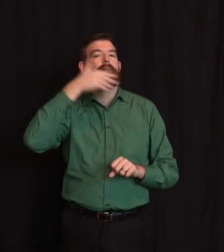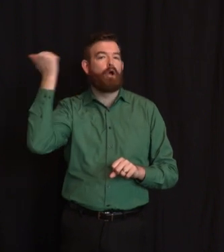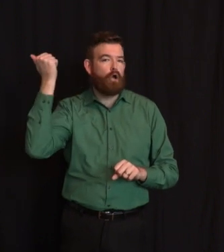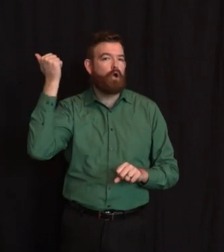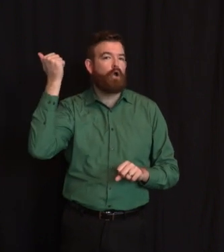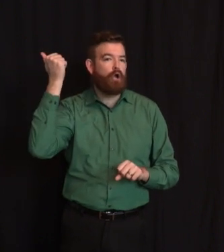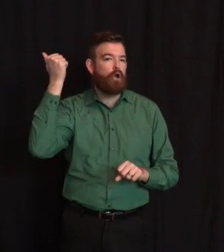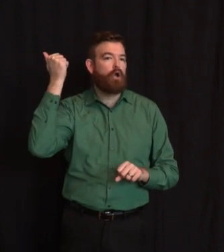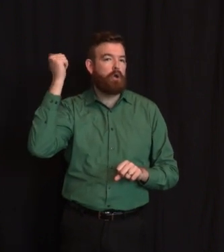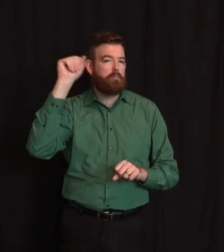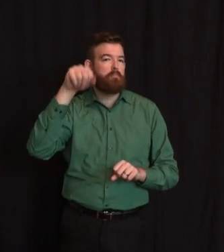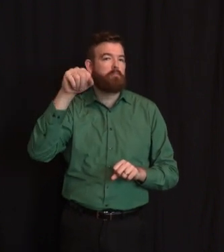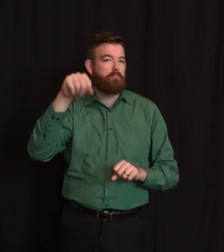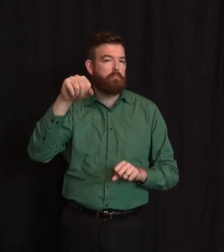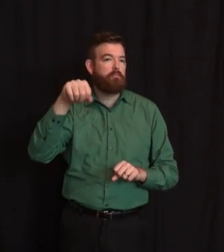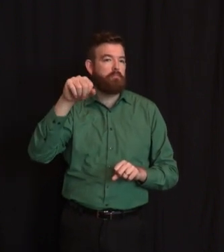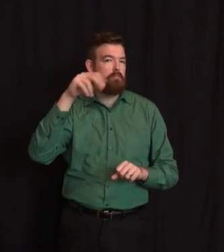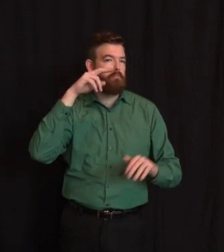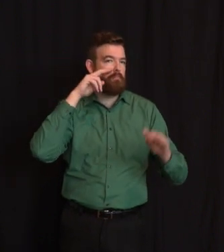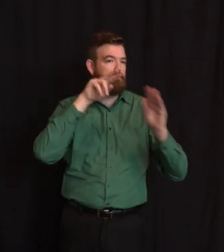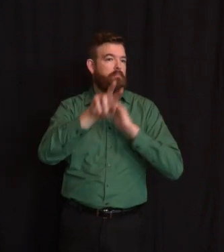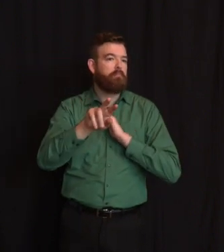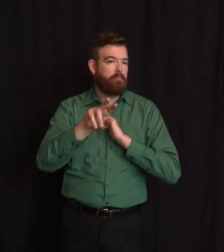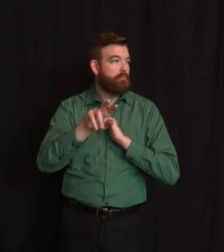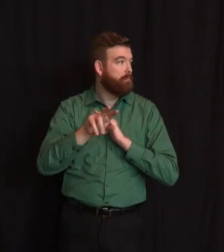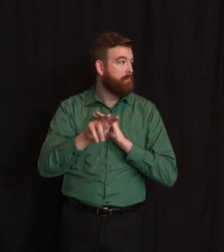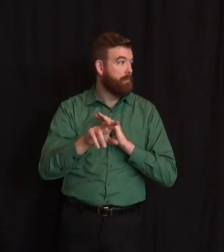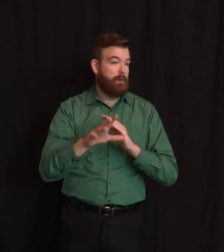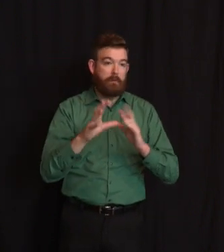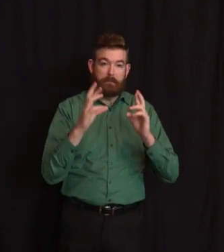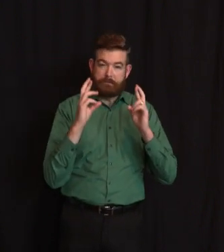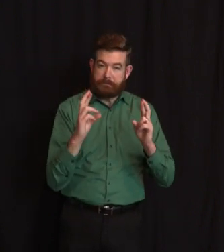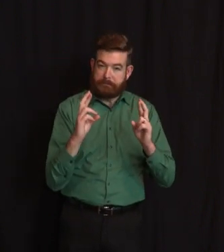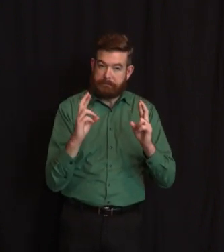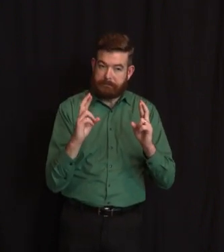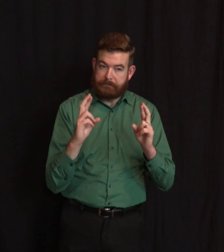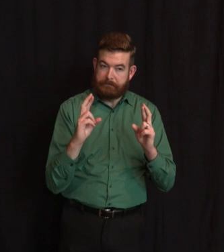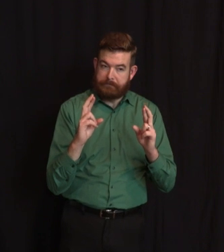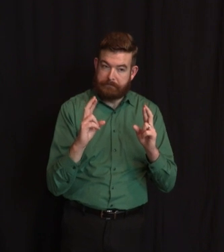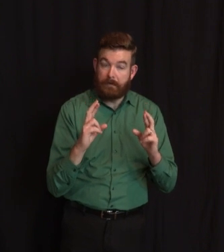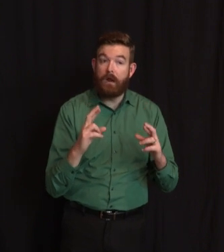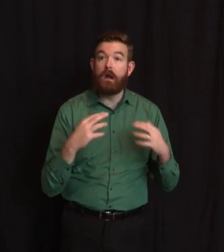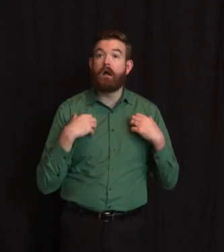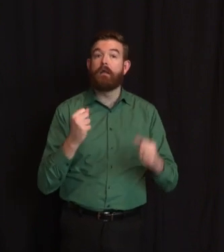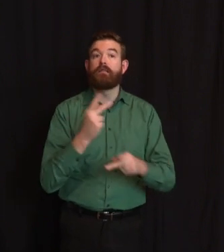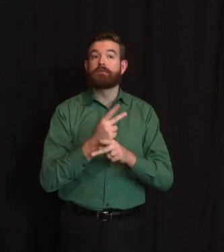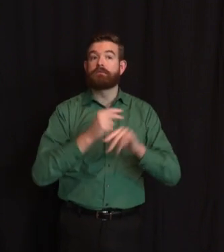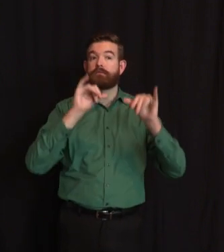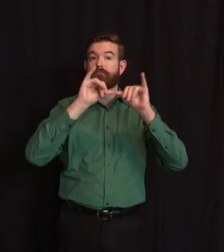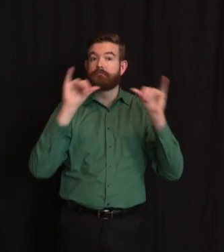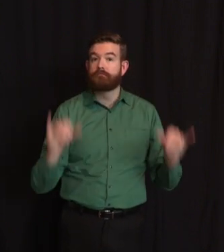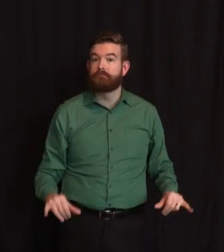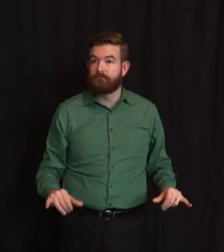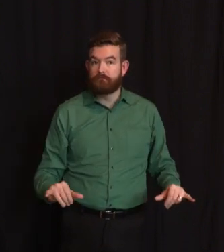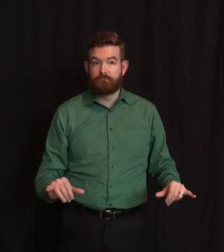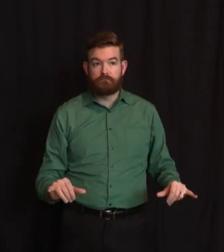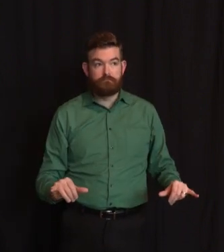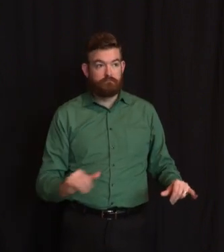we can have the healthcare infrastructure in place and that we can begin to responsibly begin to open things up in the warm months. Is that –